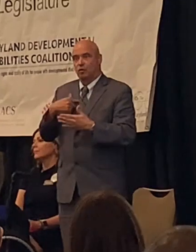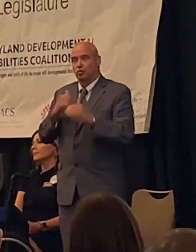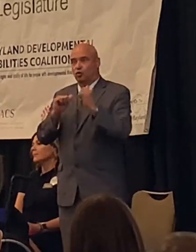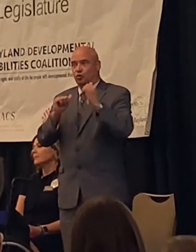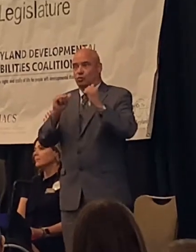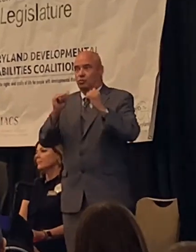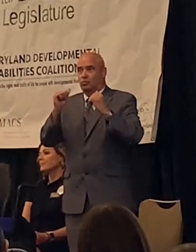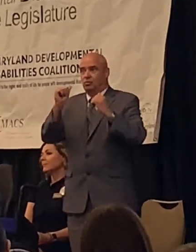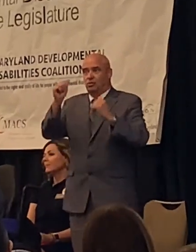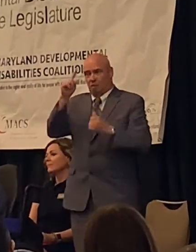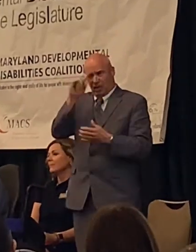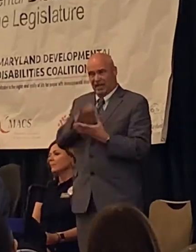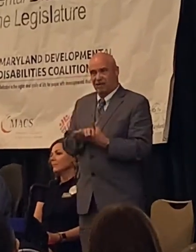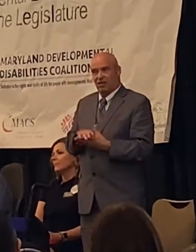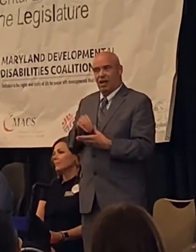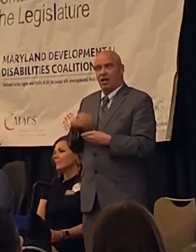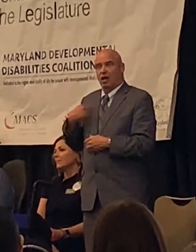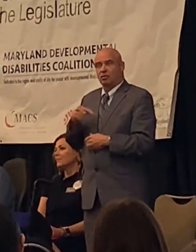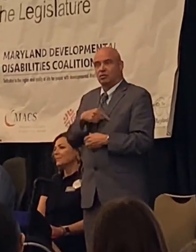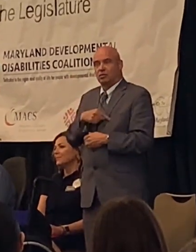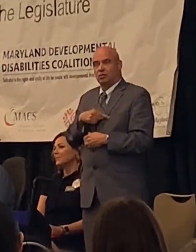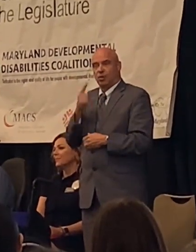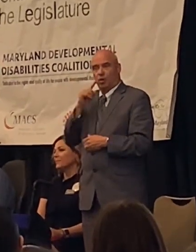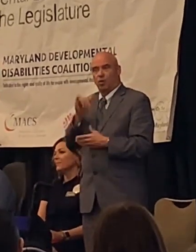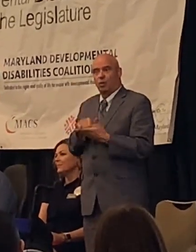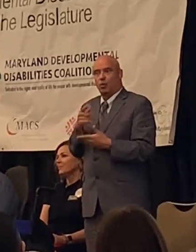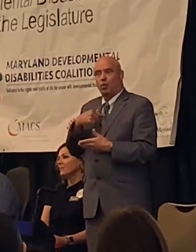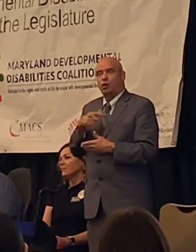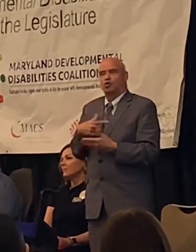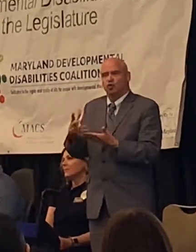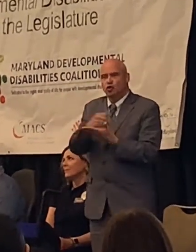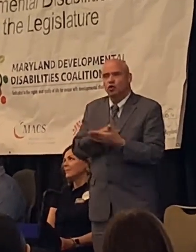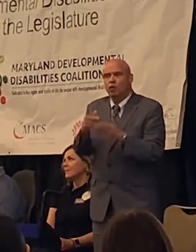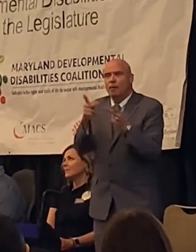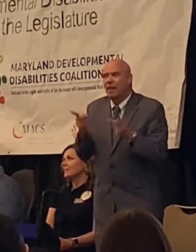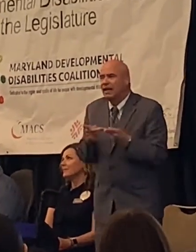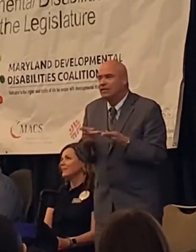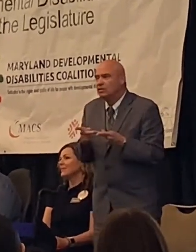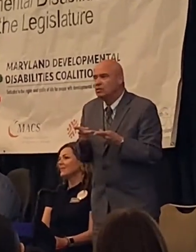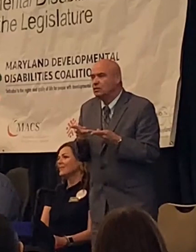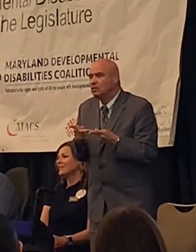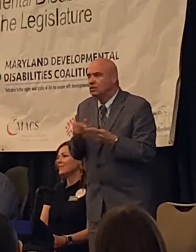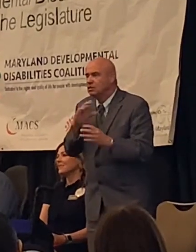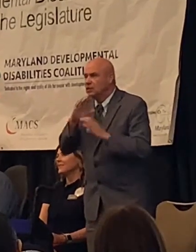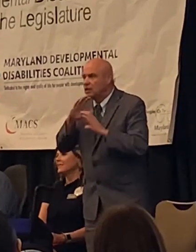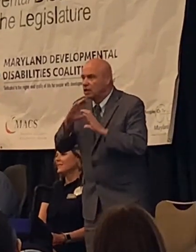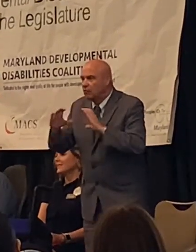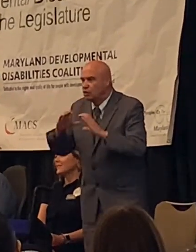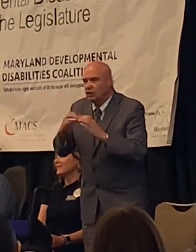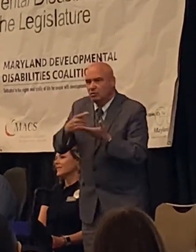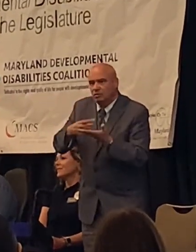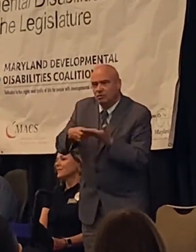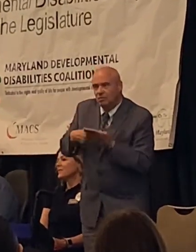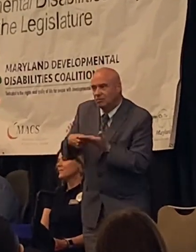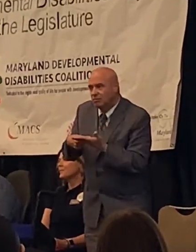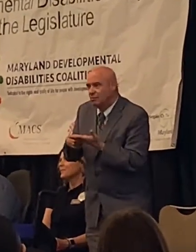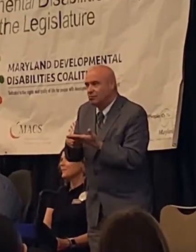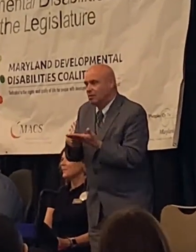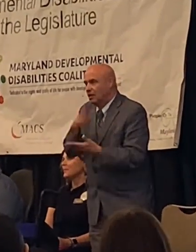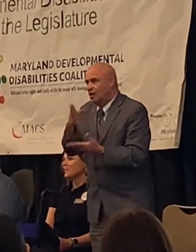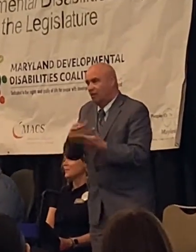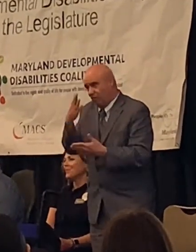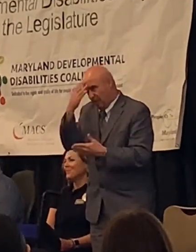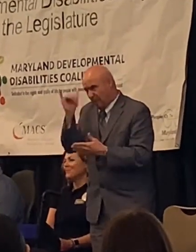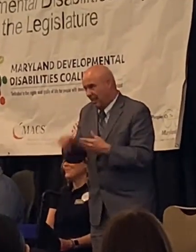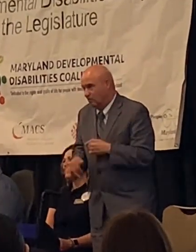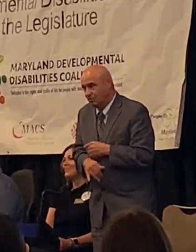You believed. You thought that we deserved a place in the conversation. And I'm never going